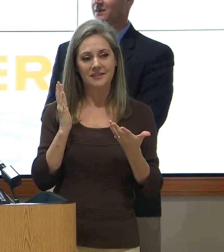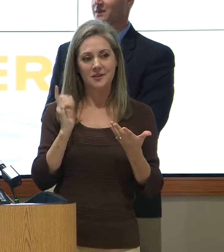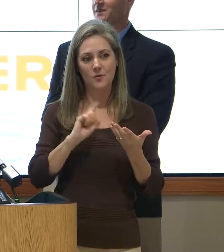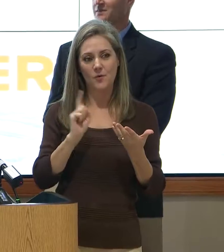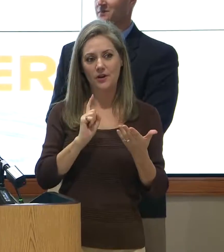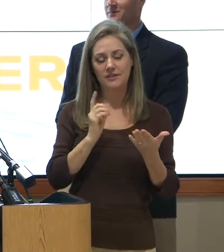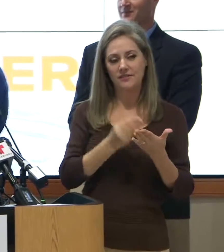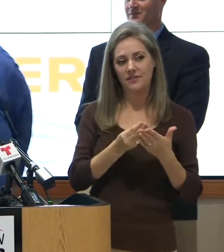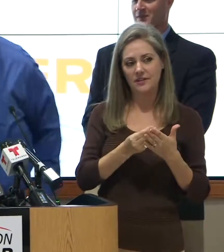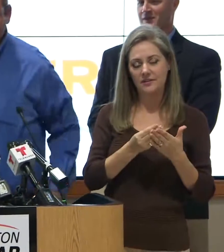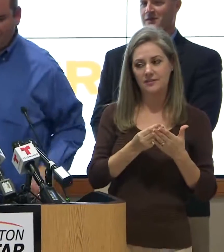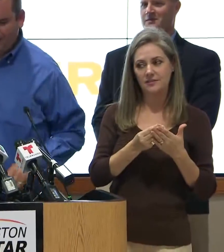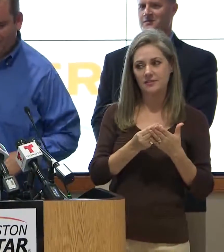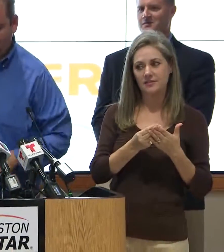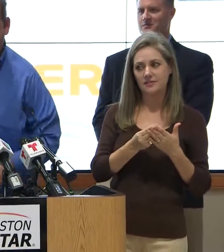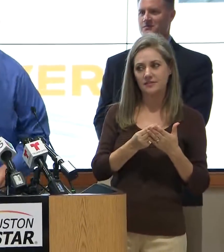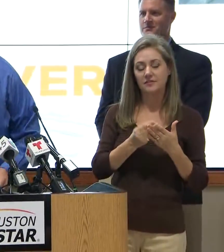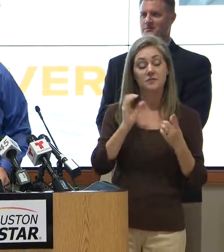Okay.